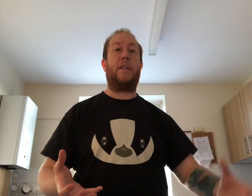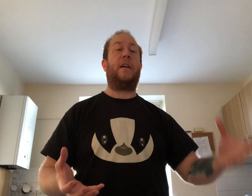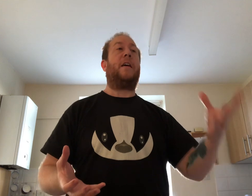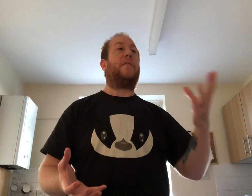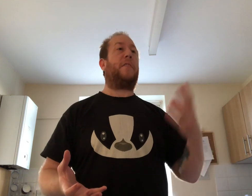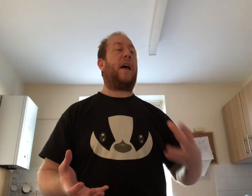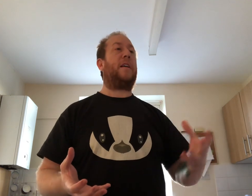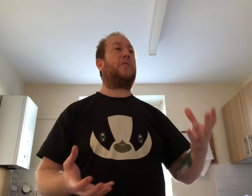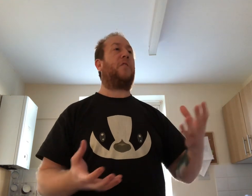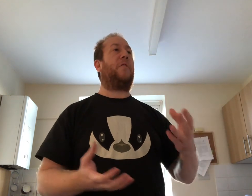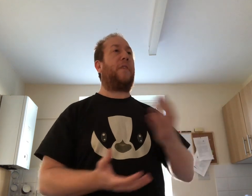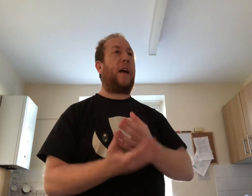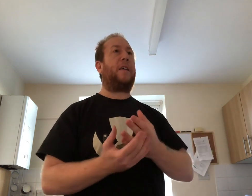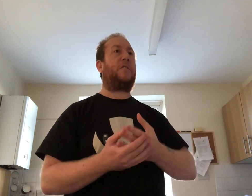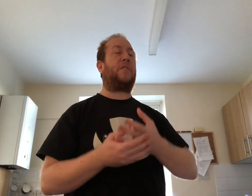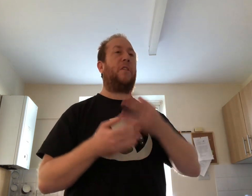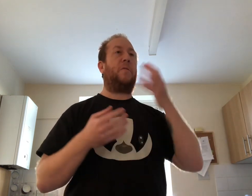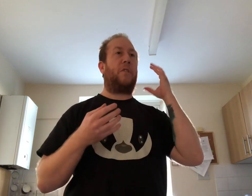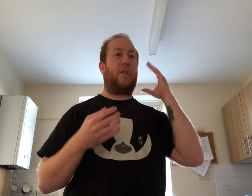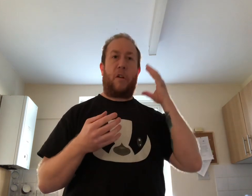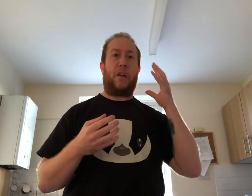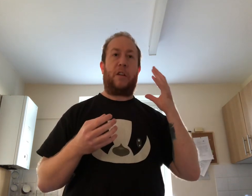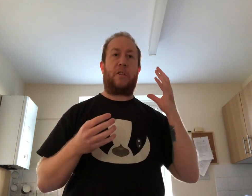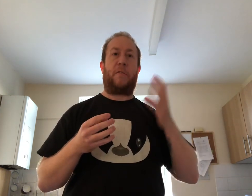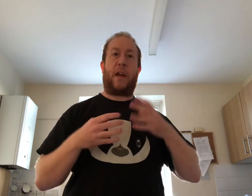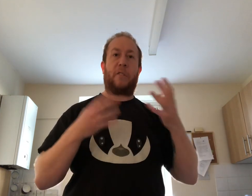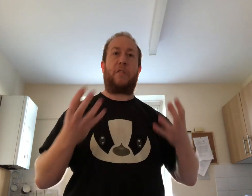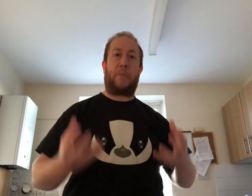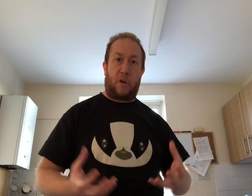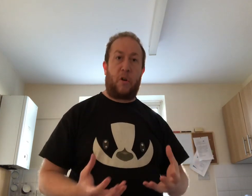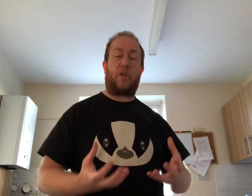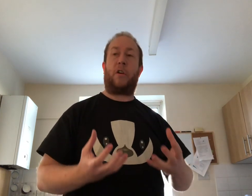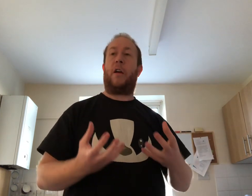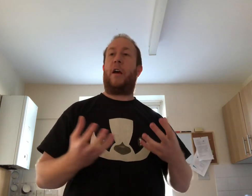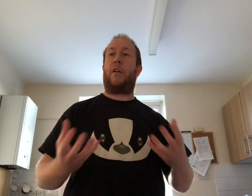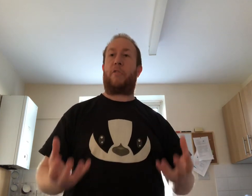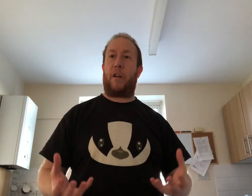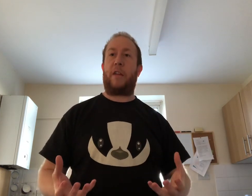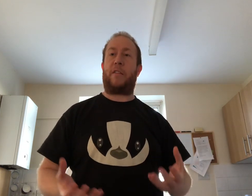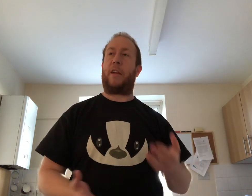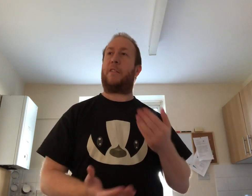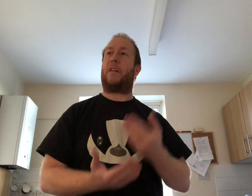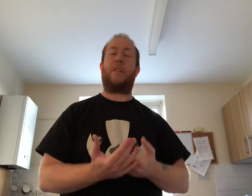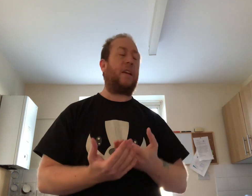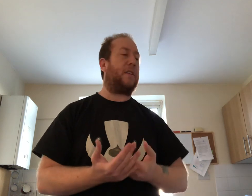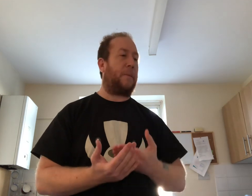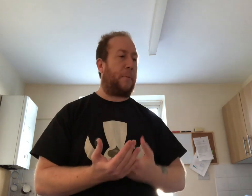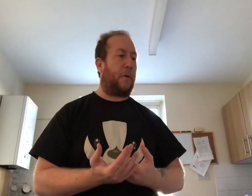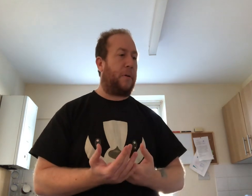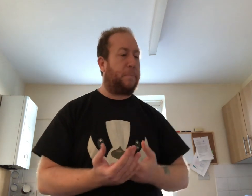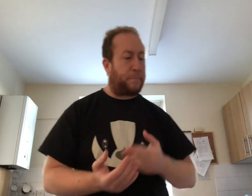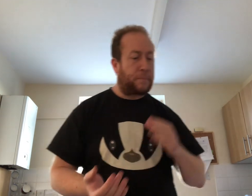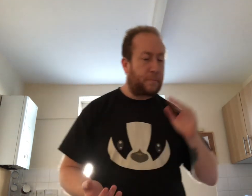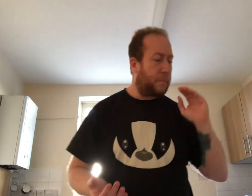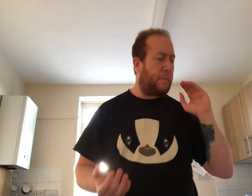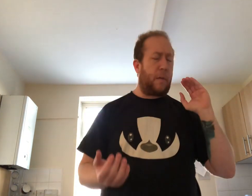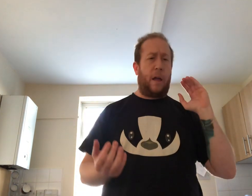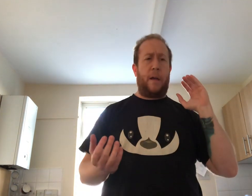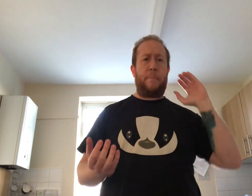that sort of adds to the knowledge of how to cook and create things and I think that's important and